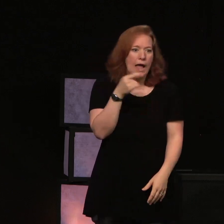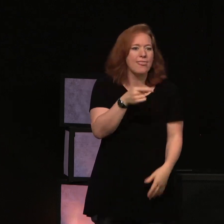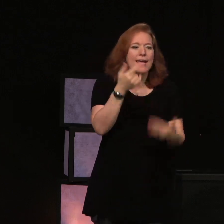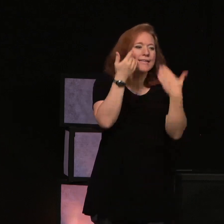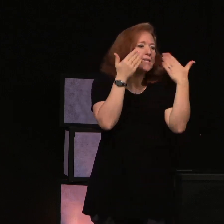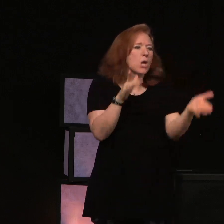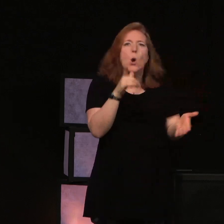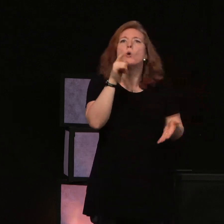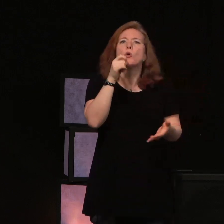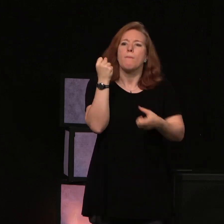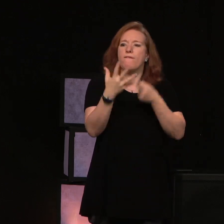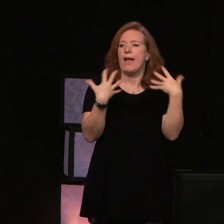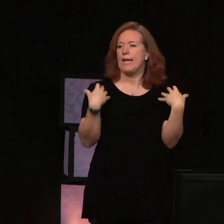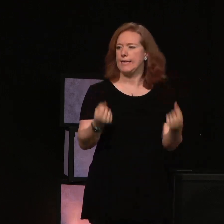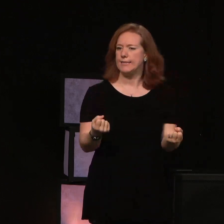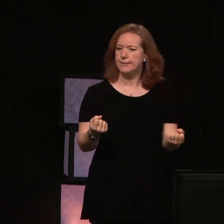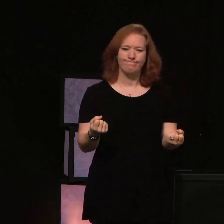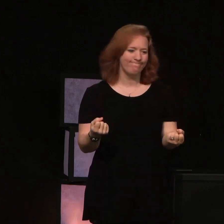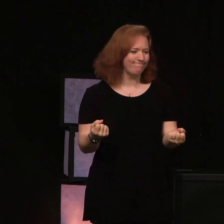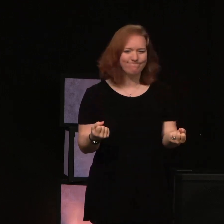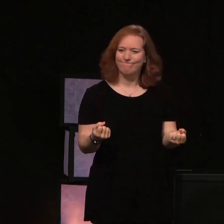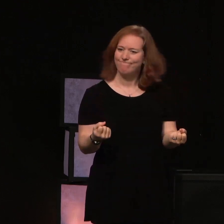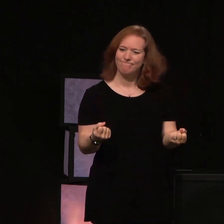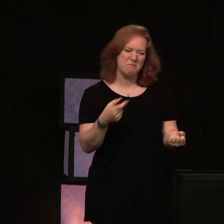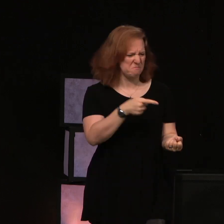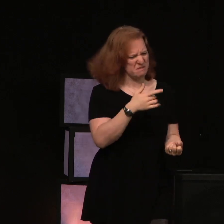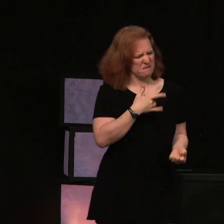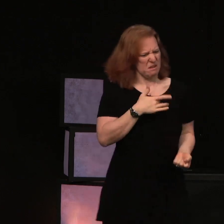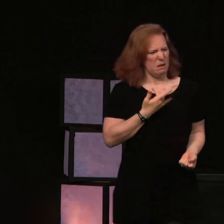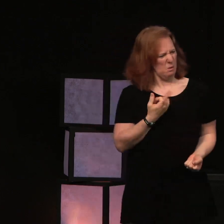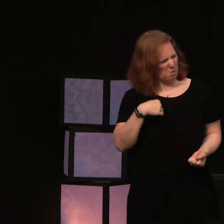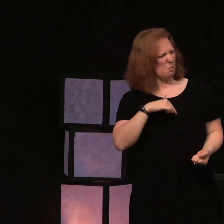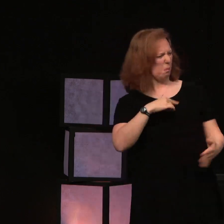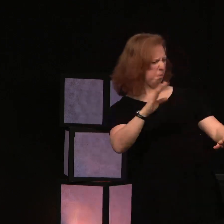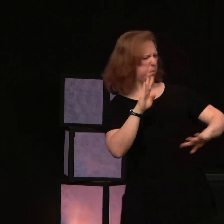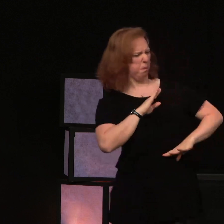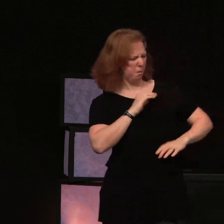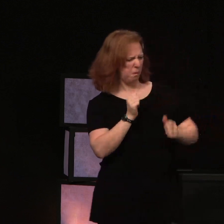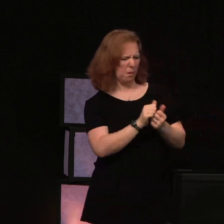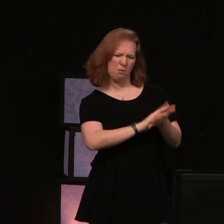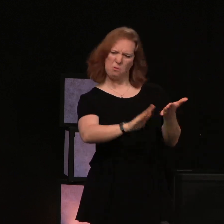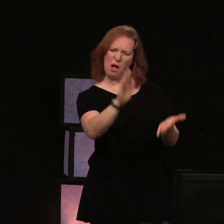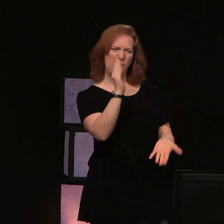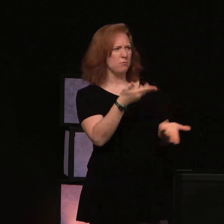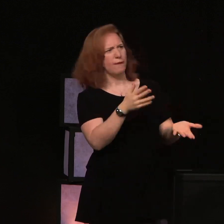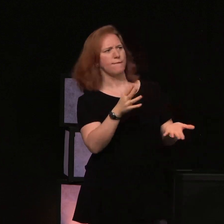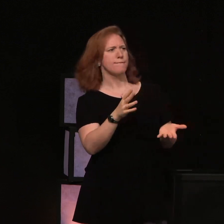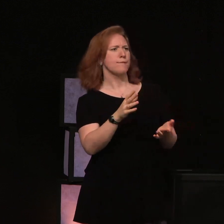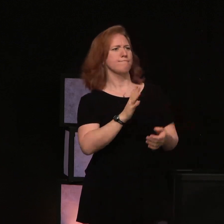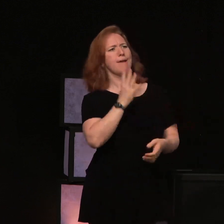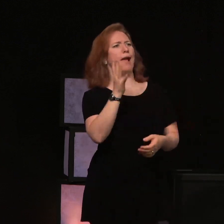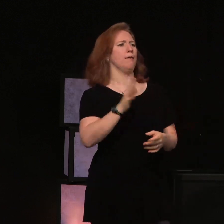comes from. They were satisfied with their school and their famous doctors.